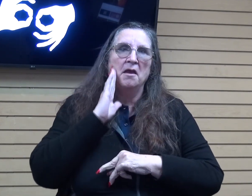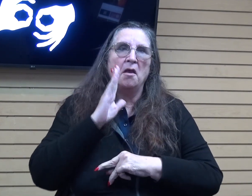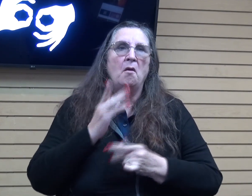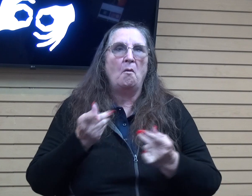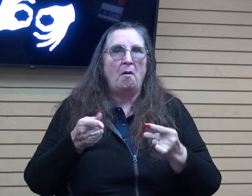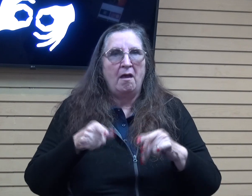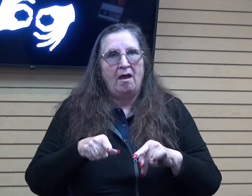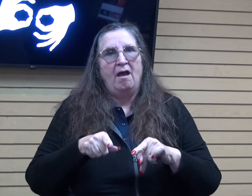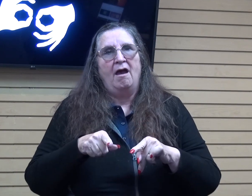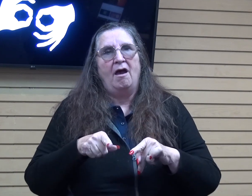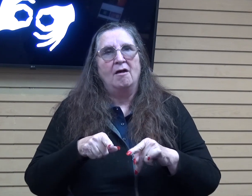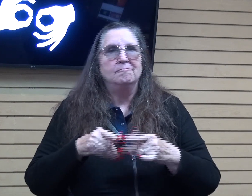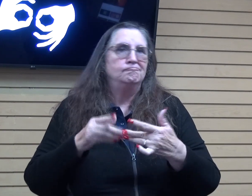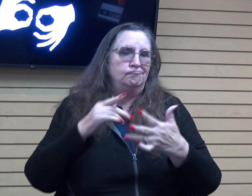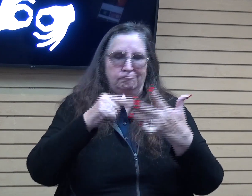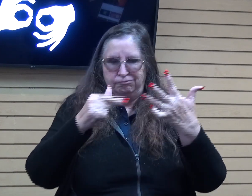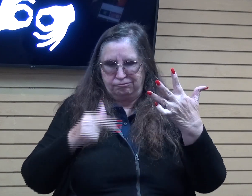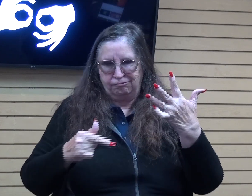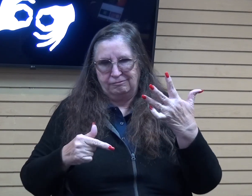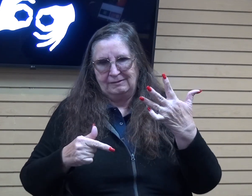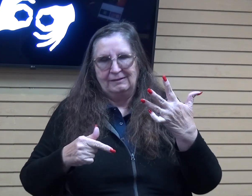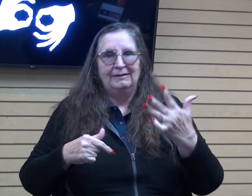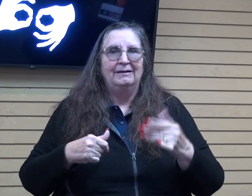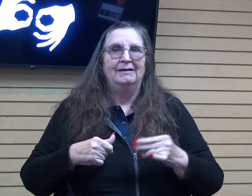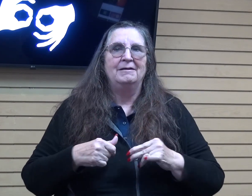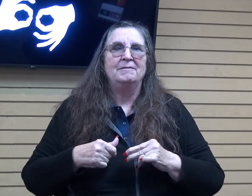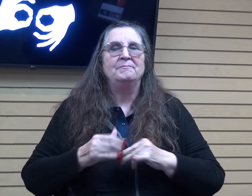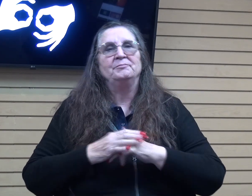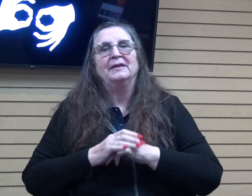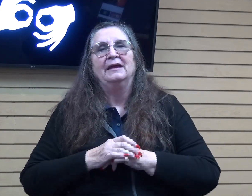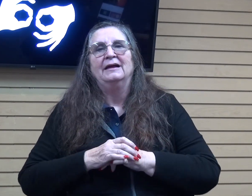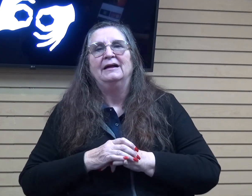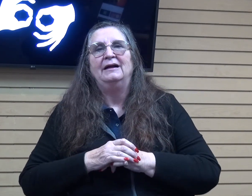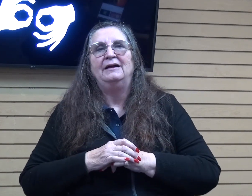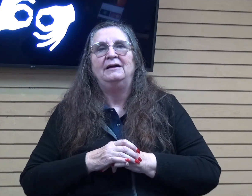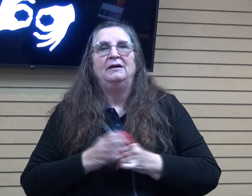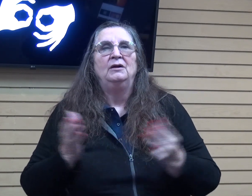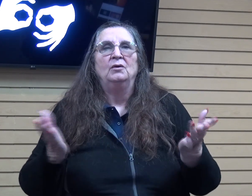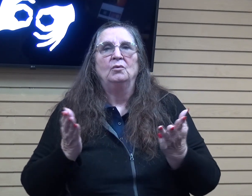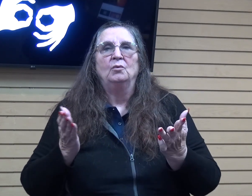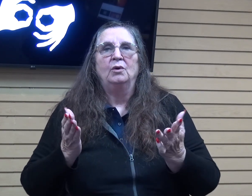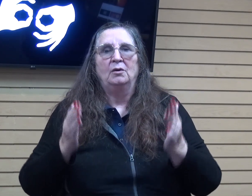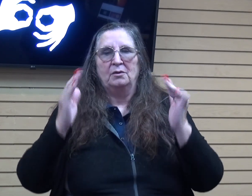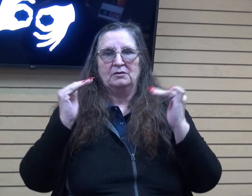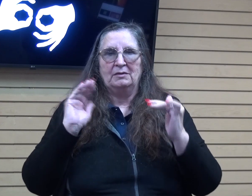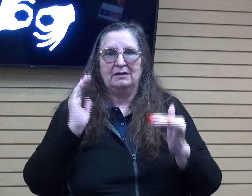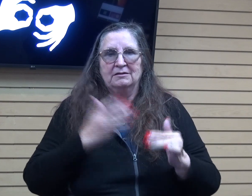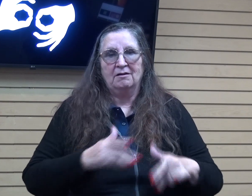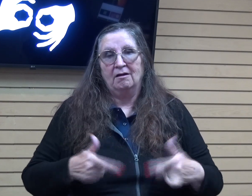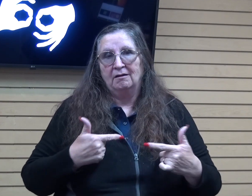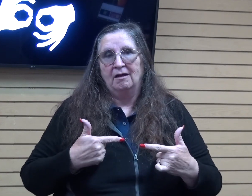love from, you know, sorry, as broad as how the day is going to go to what we expected our life to turn out like.